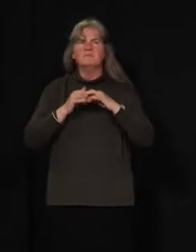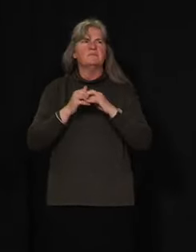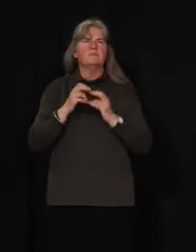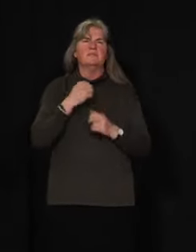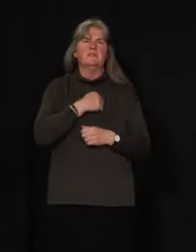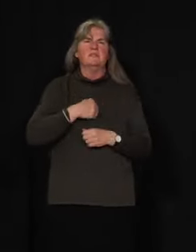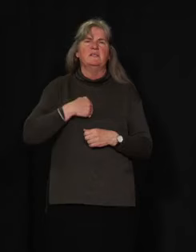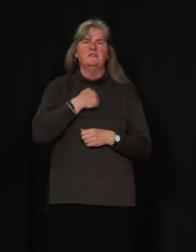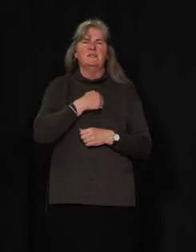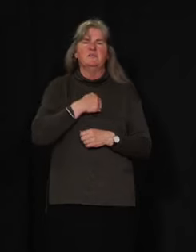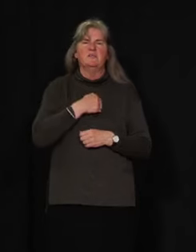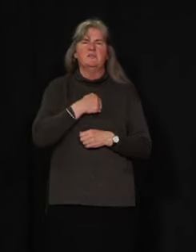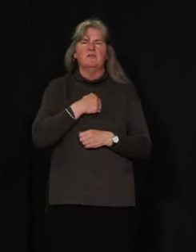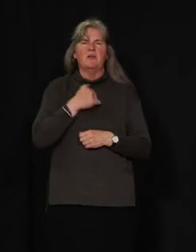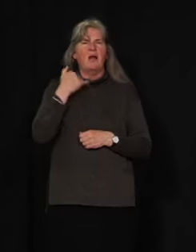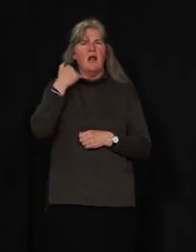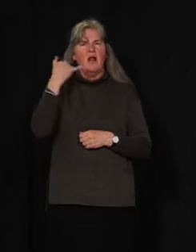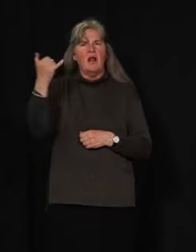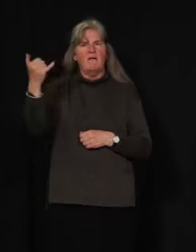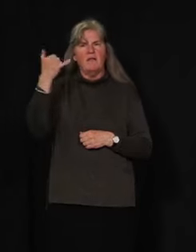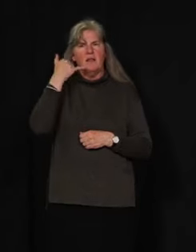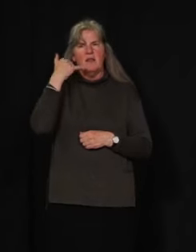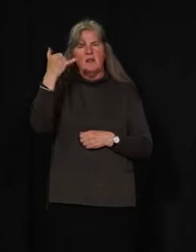Sorry about that, folks. The line is completely down.